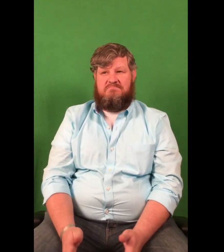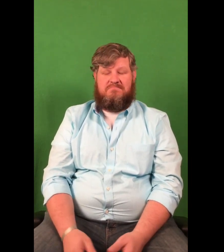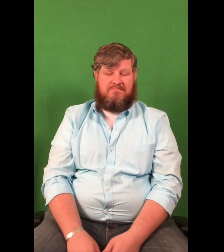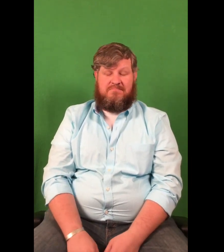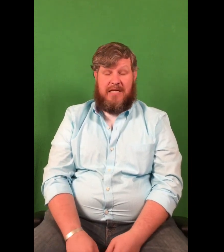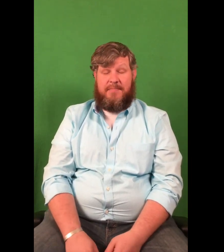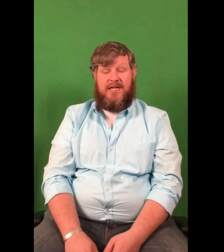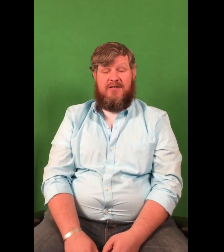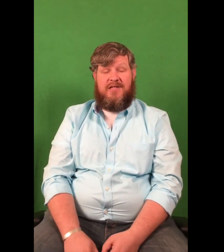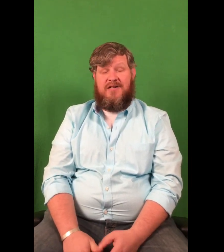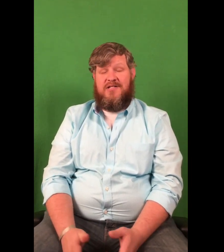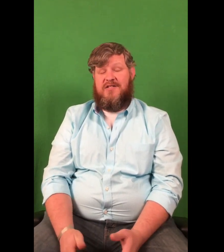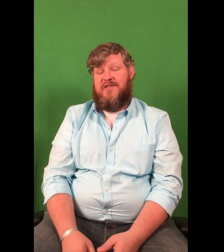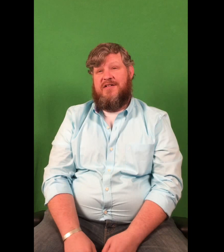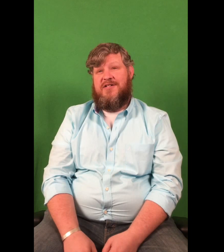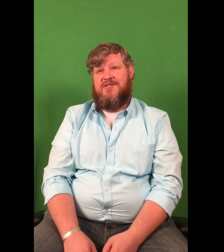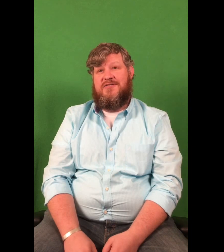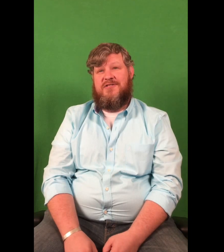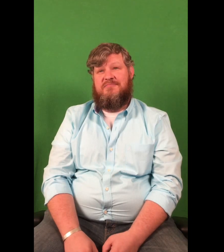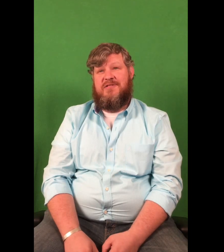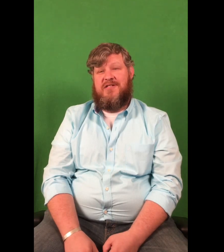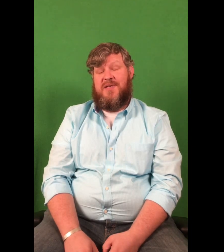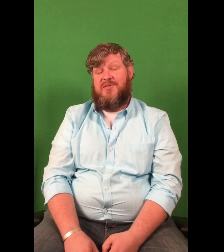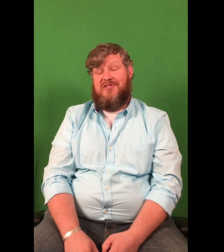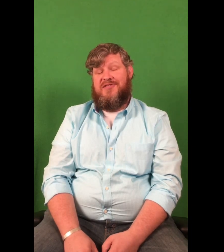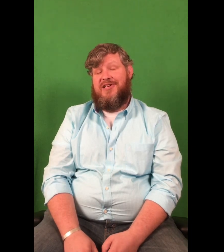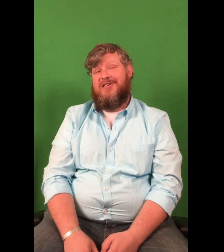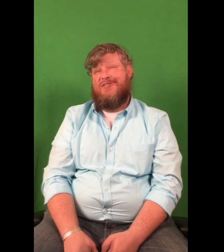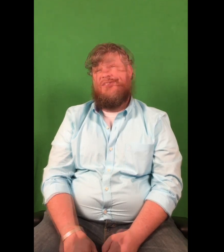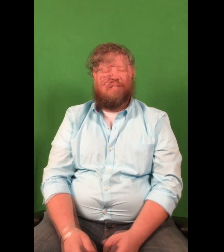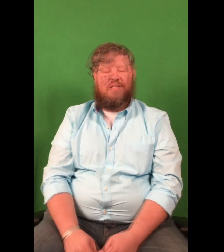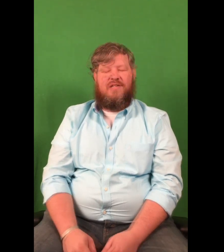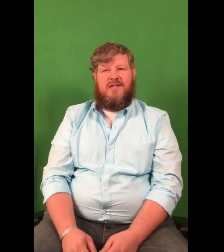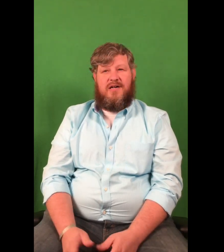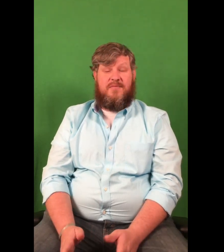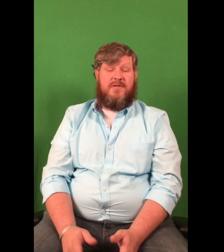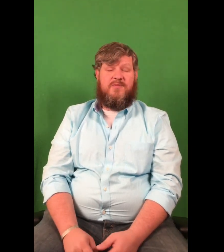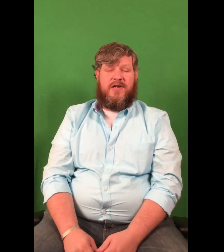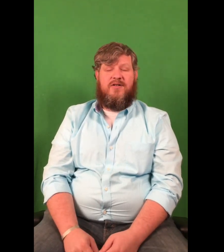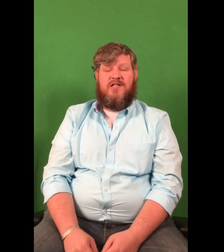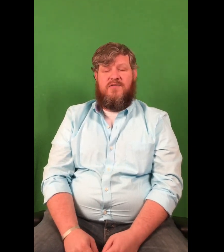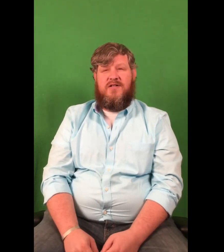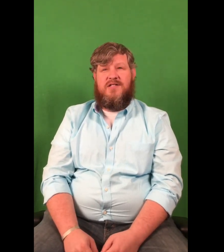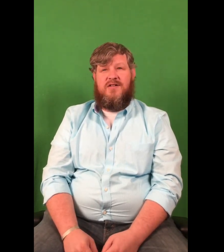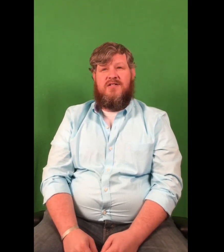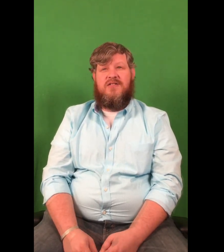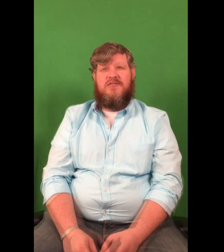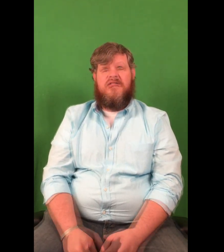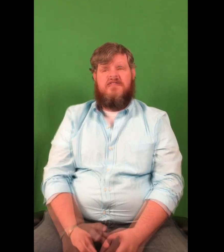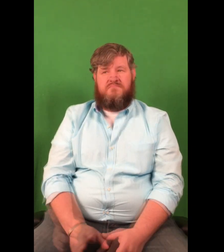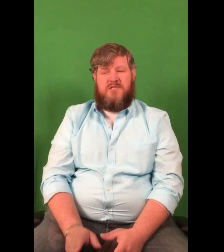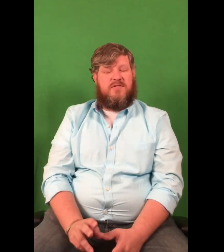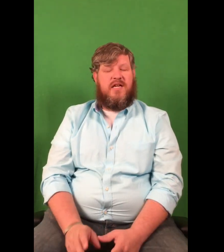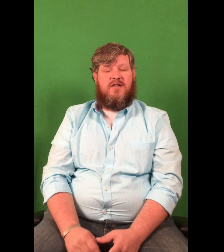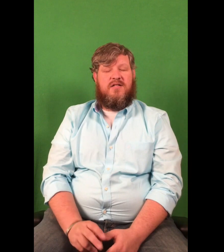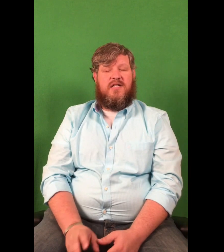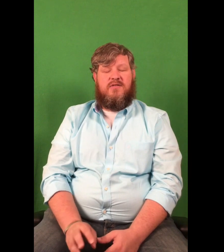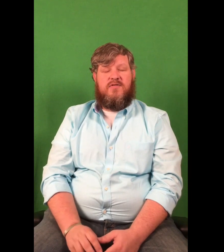like many of them now, just foundations and sometimes not even that. I'm a Red Cross volunteer also. You know, signed on and said I was